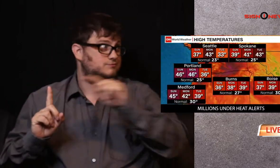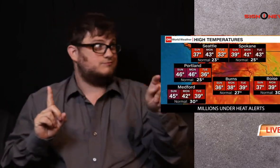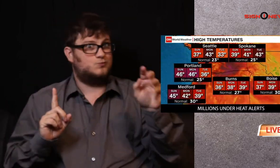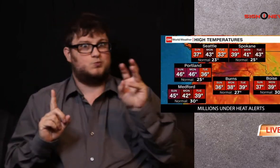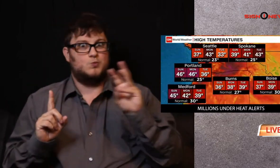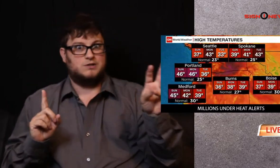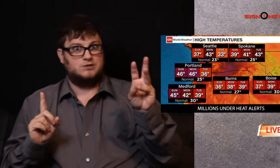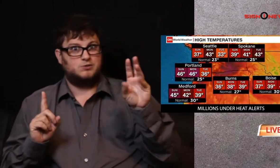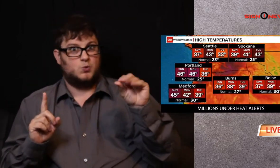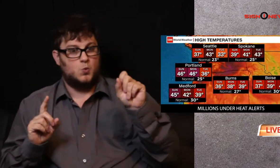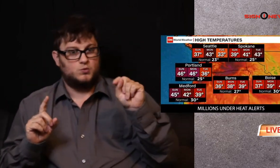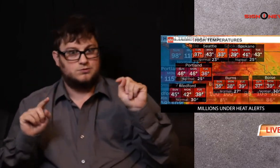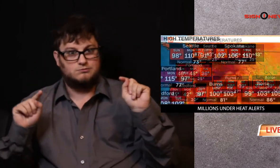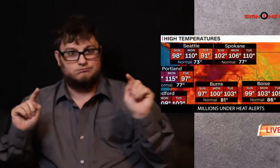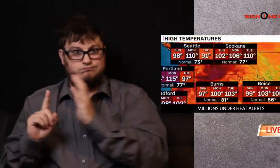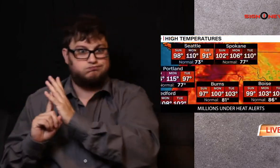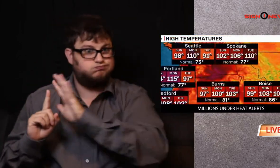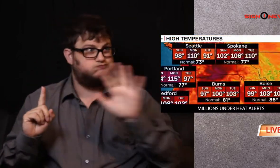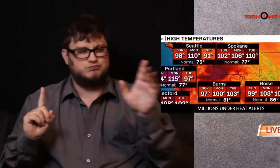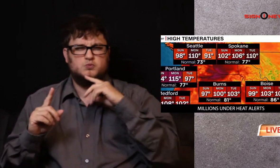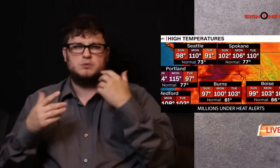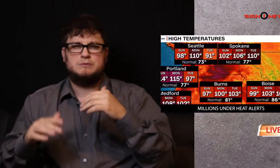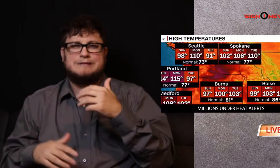We're starting this week with dueling heat waves.